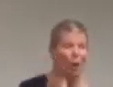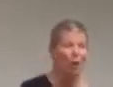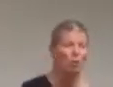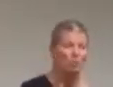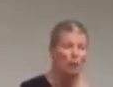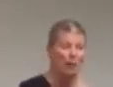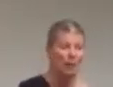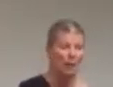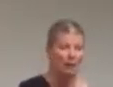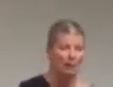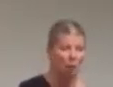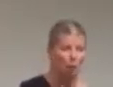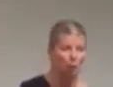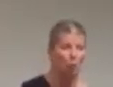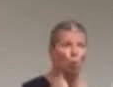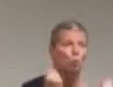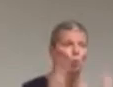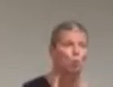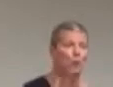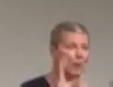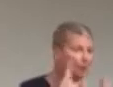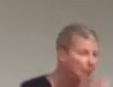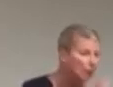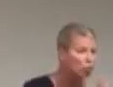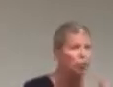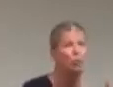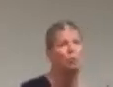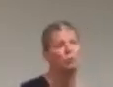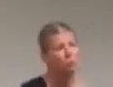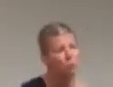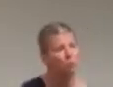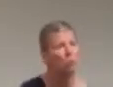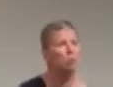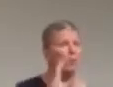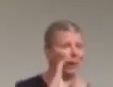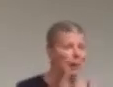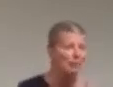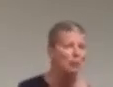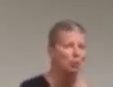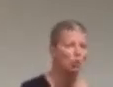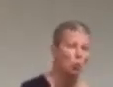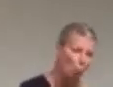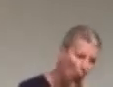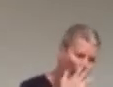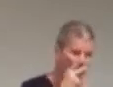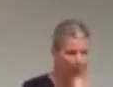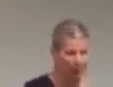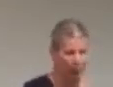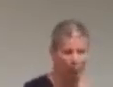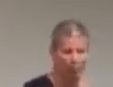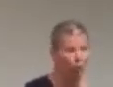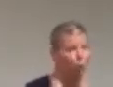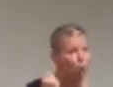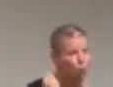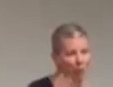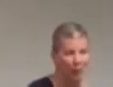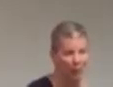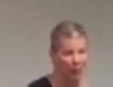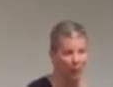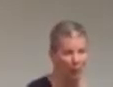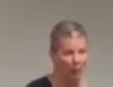in asexual communities. And I don't know why I meant it. I don't think asexuality is a white phenomenon, but it's better. mean, since we're not breaching